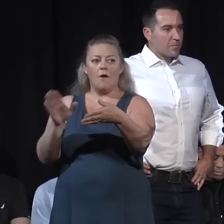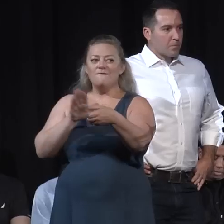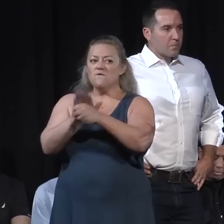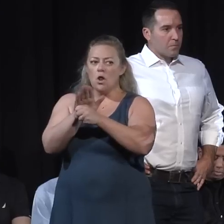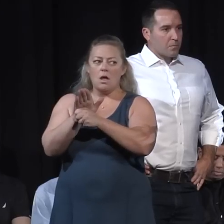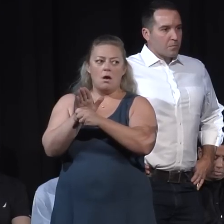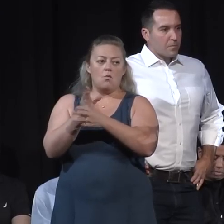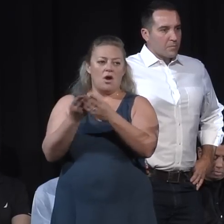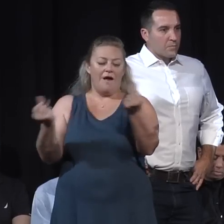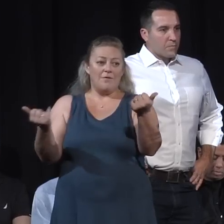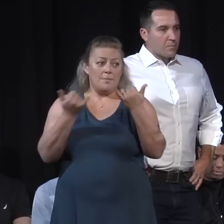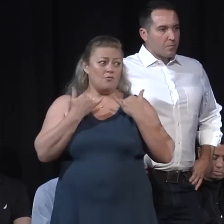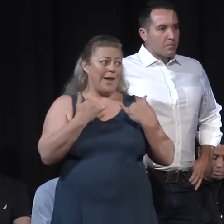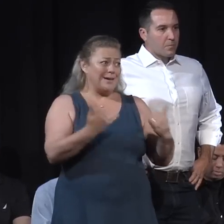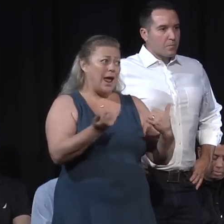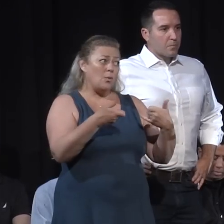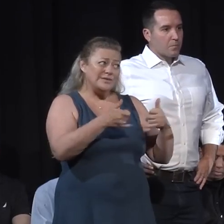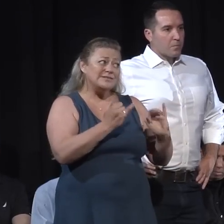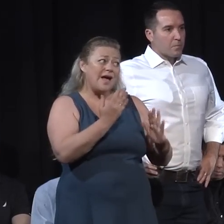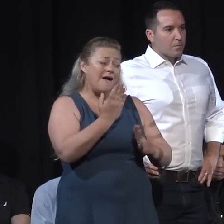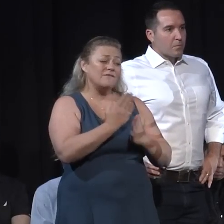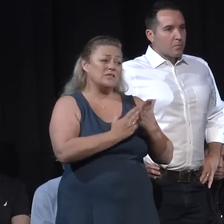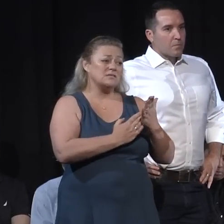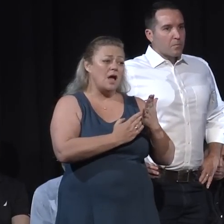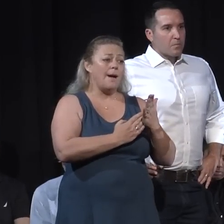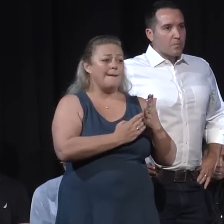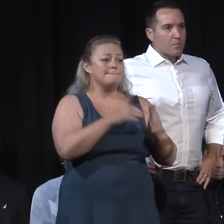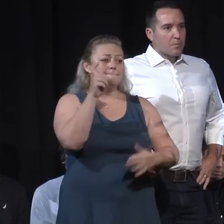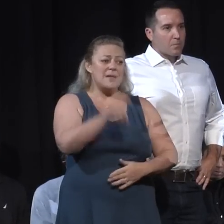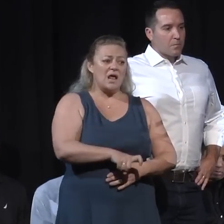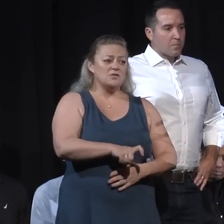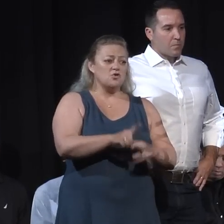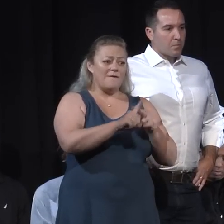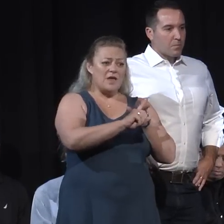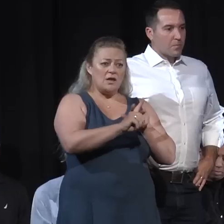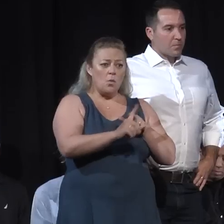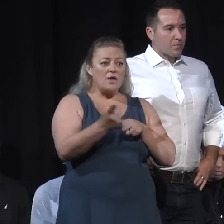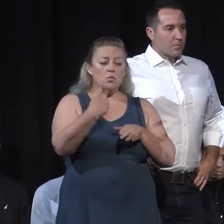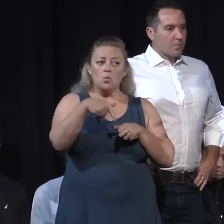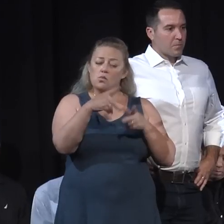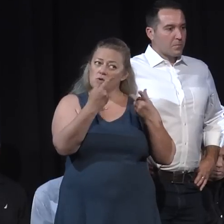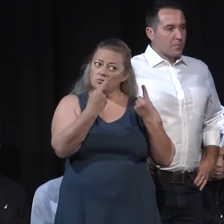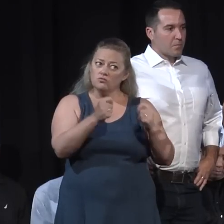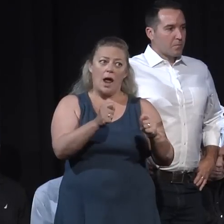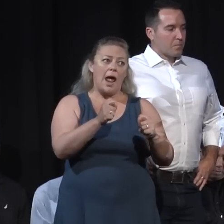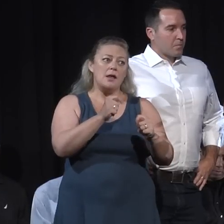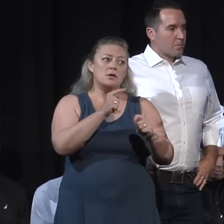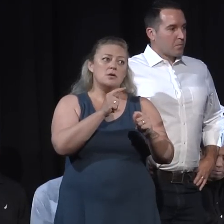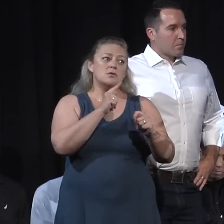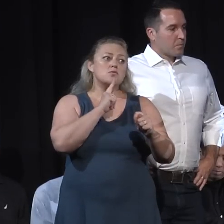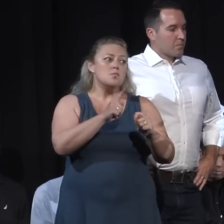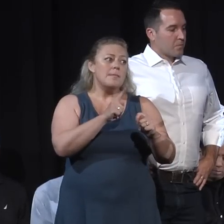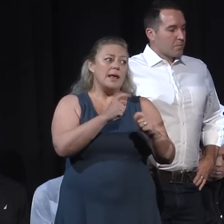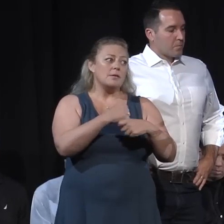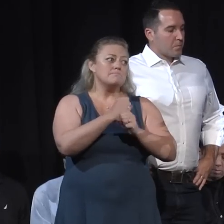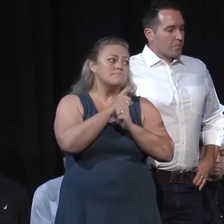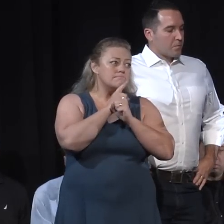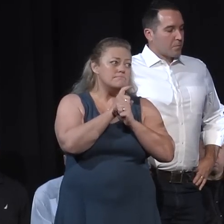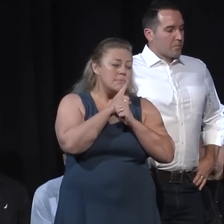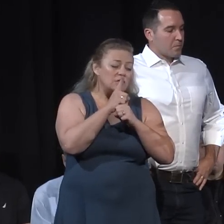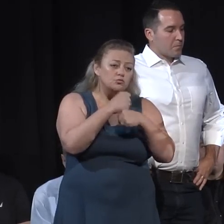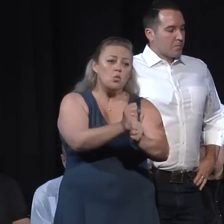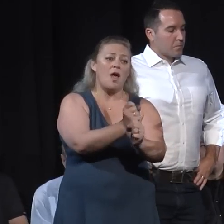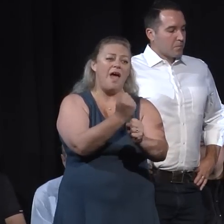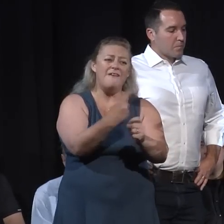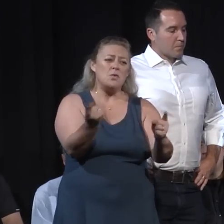we still have mandatory evacuations and why we're trying to be so cautious and make sure that everybody is safe and we don't move anybody back in their neighborhood until